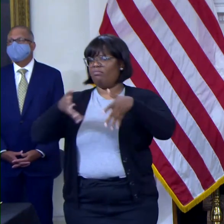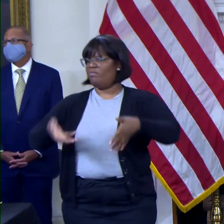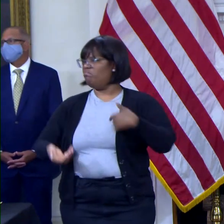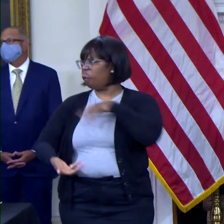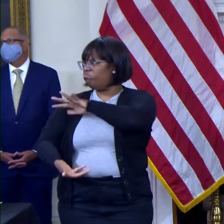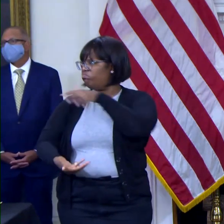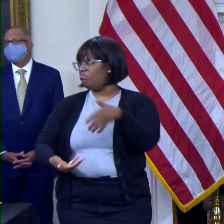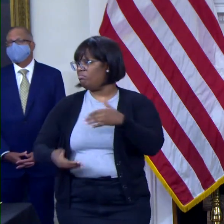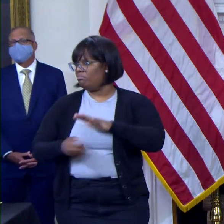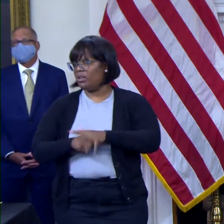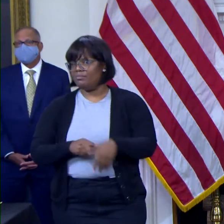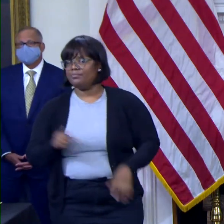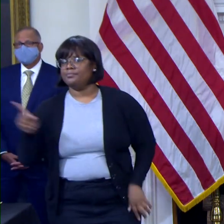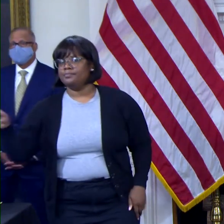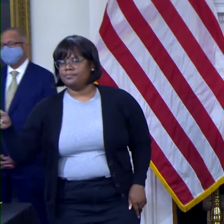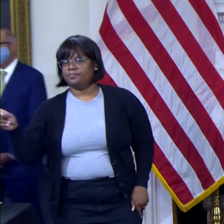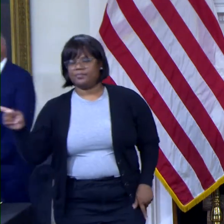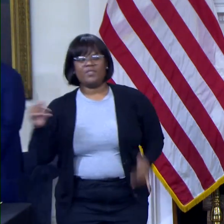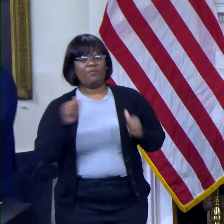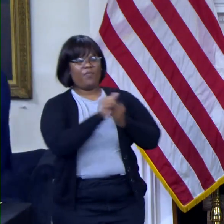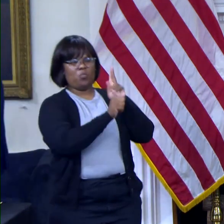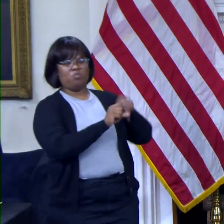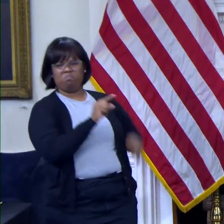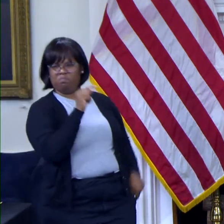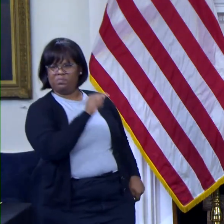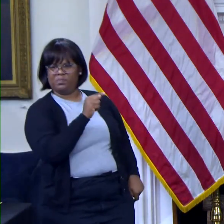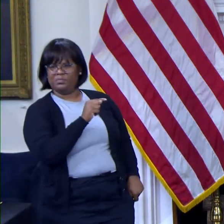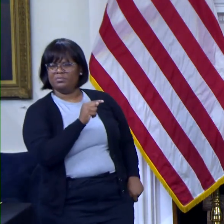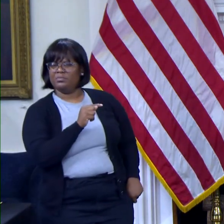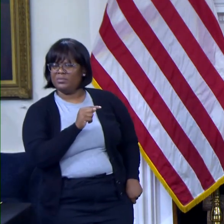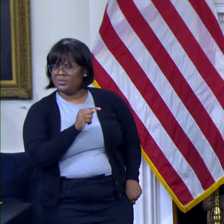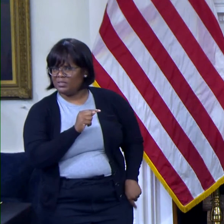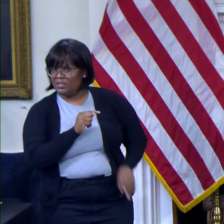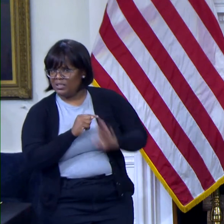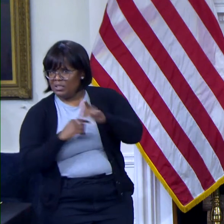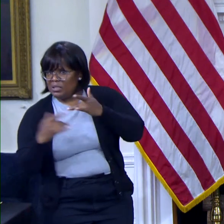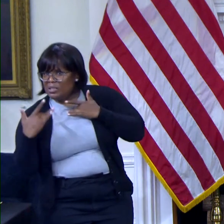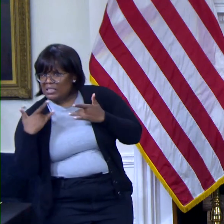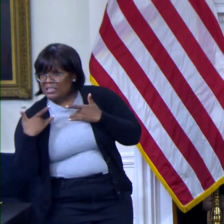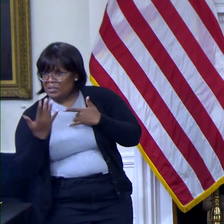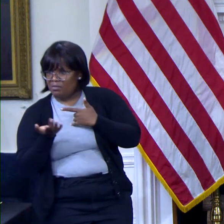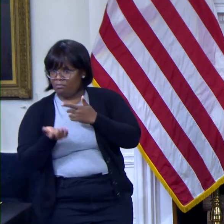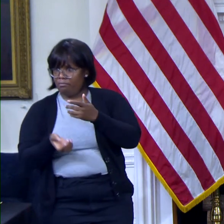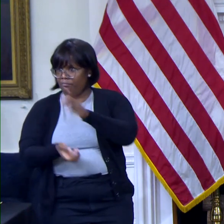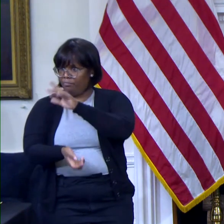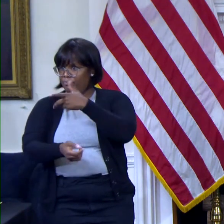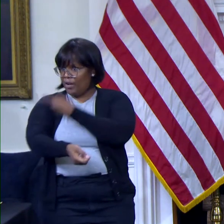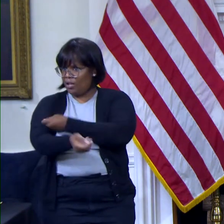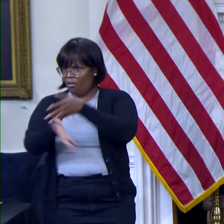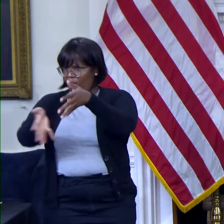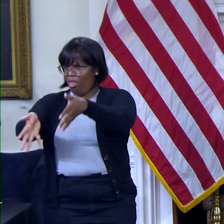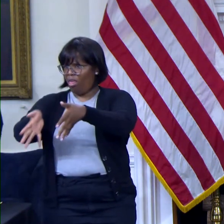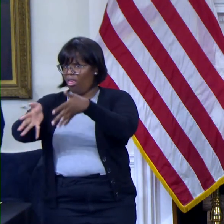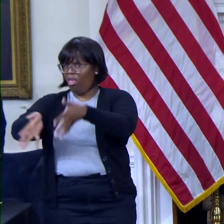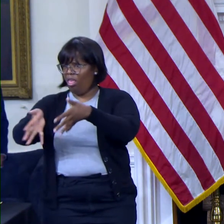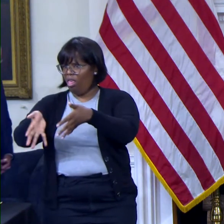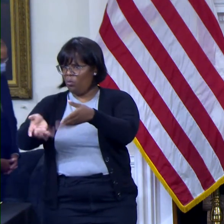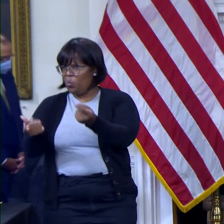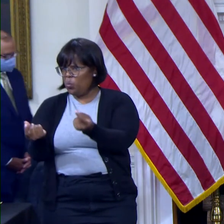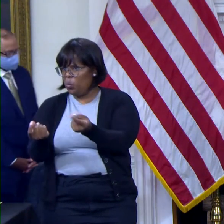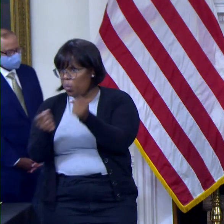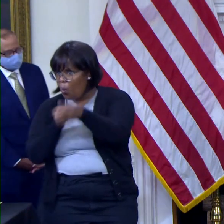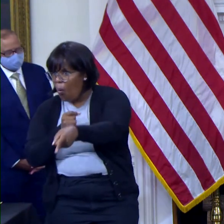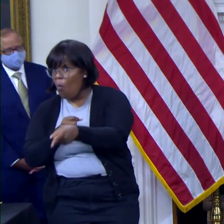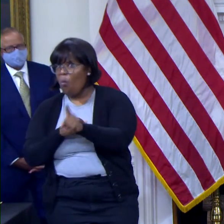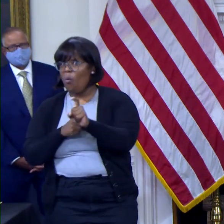If I could just follow up in that regard. So is there a concern about waste of the shots? No, I mean, we just want to make sure that they're